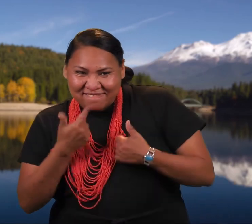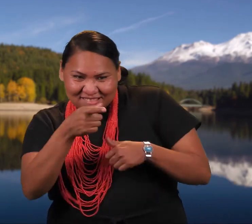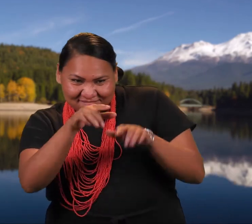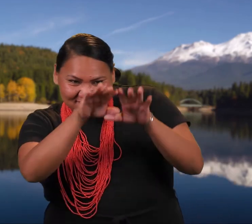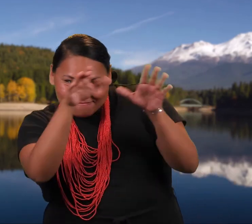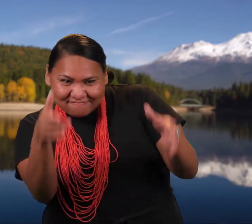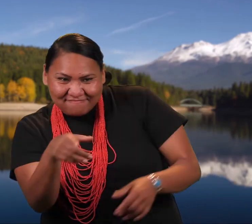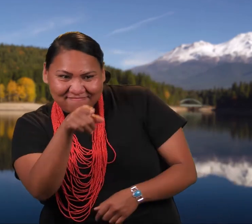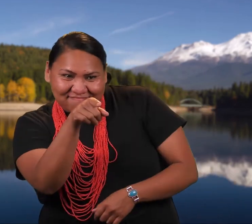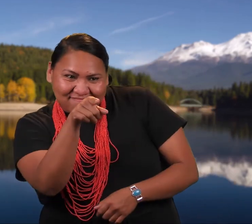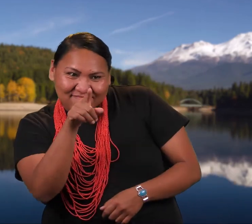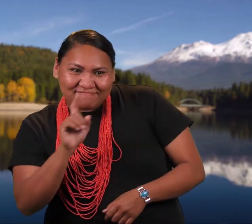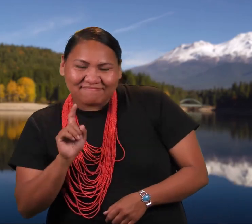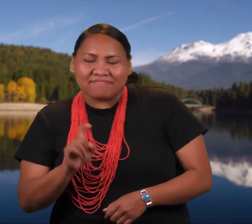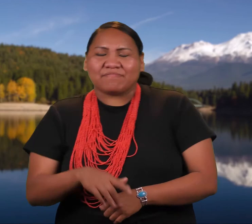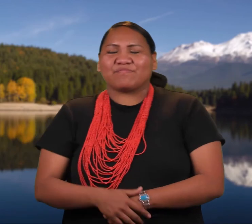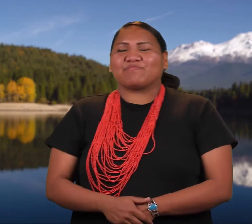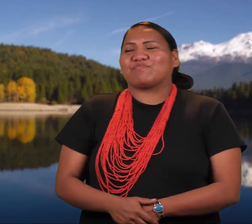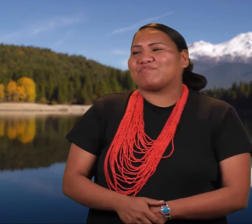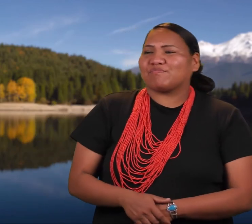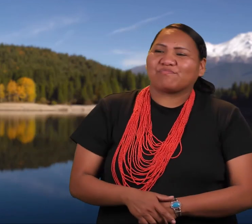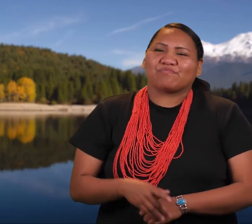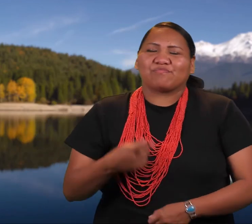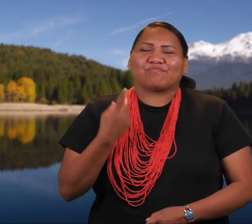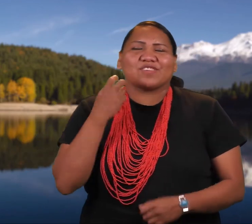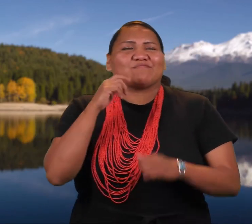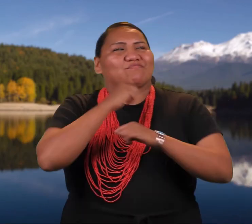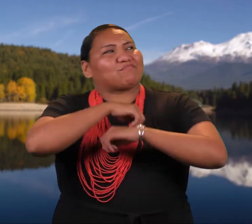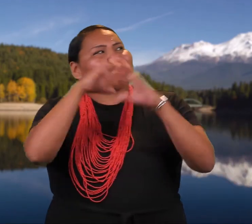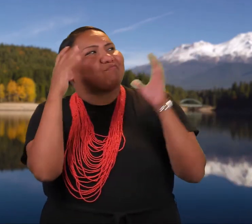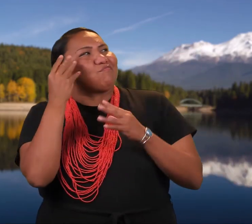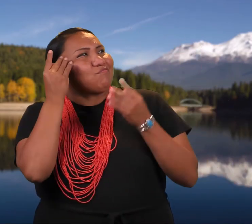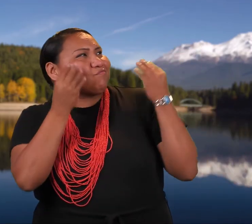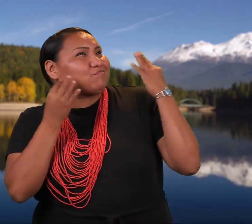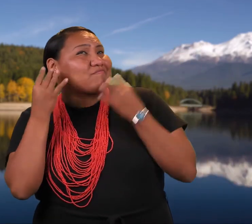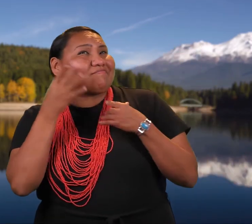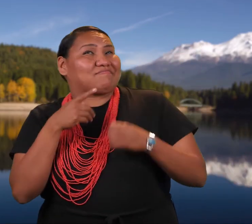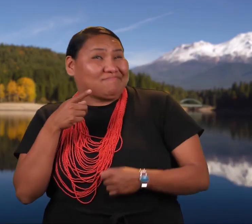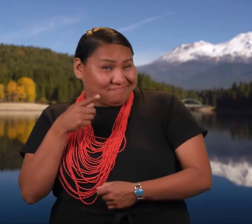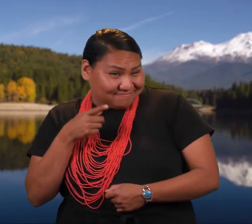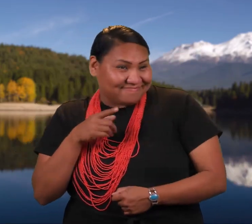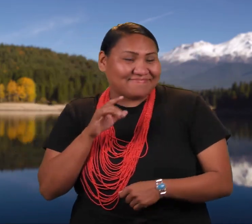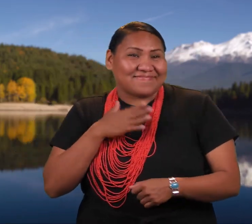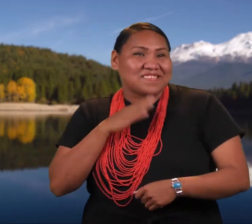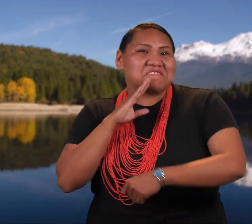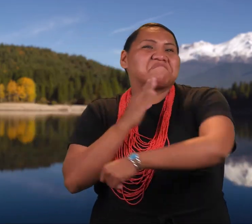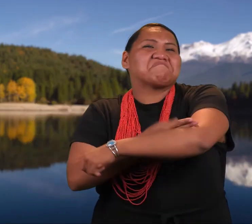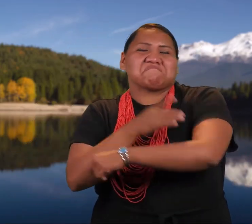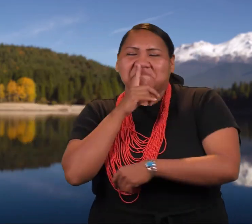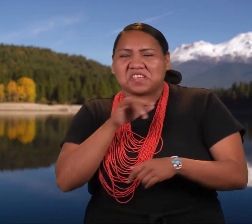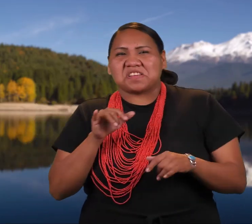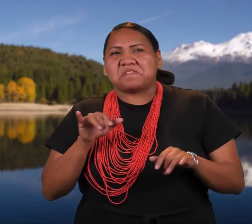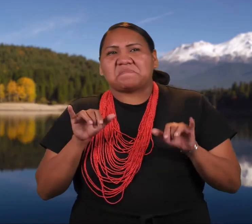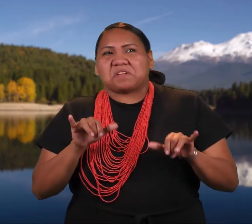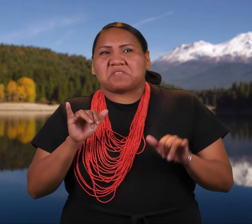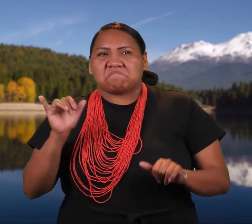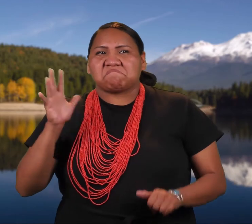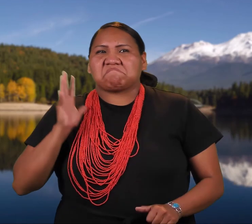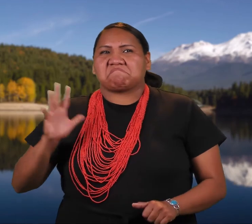As he neared the lodge, he called out, Is this where my little daughter lives? He expected his child to look